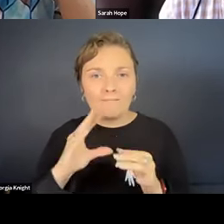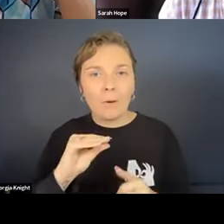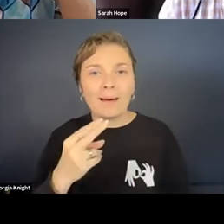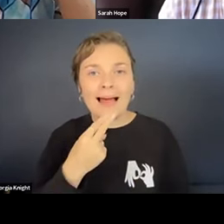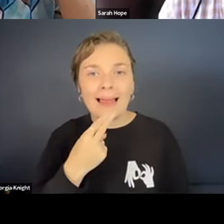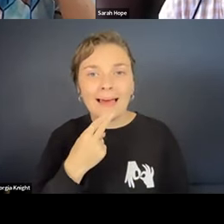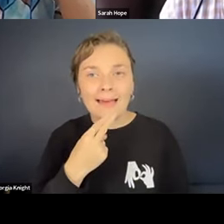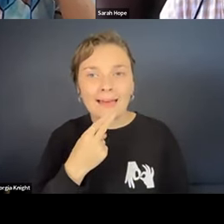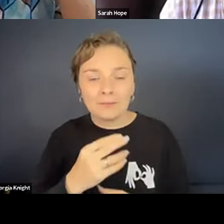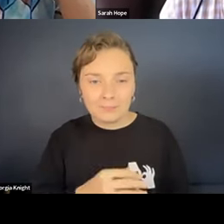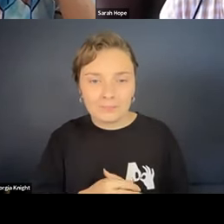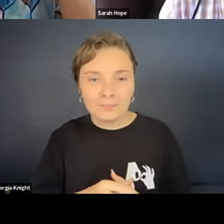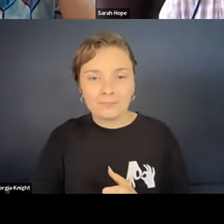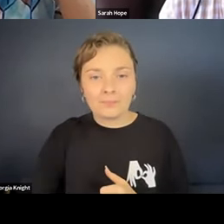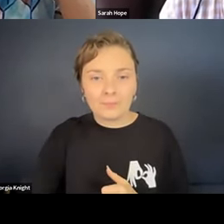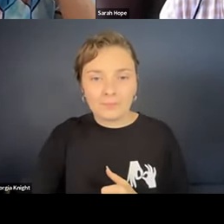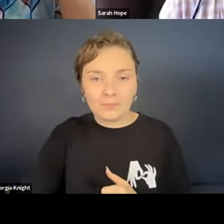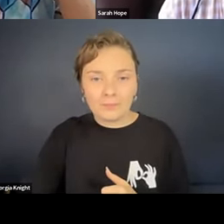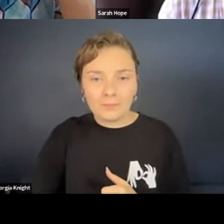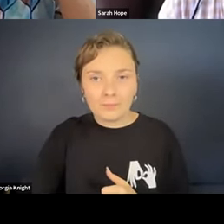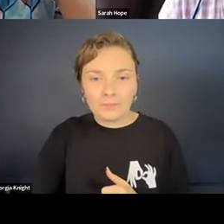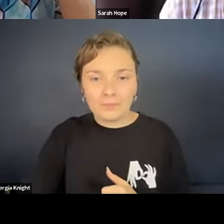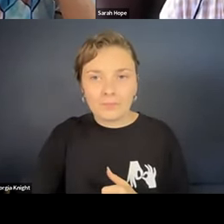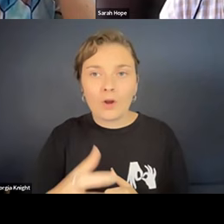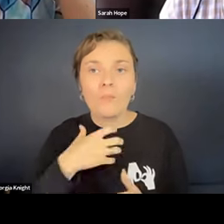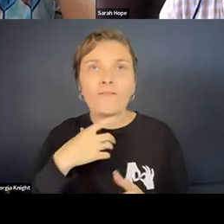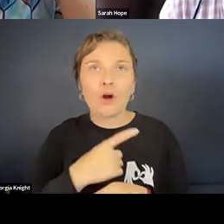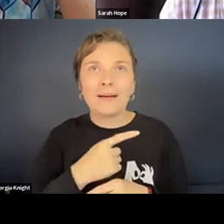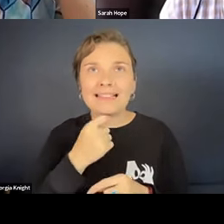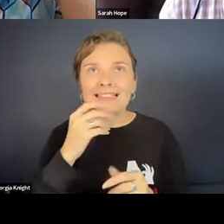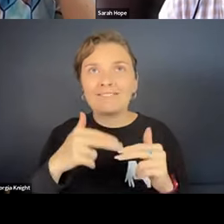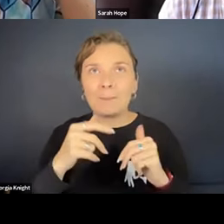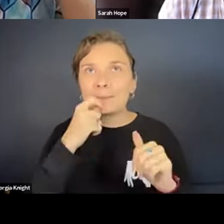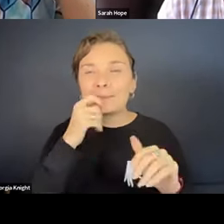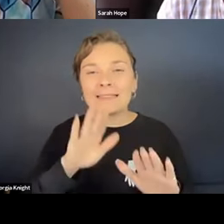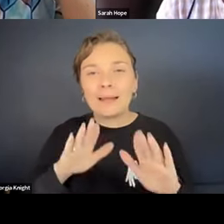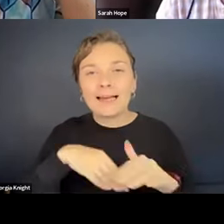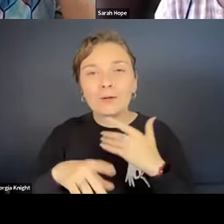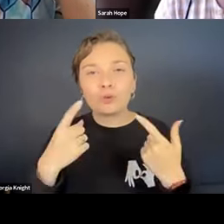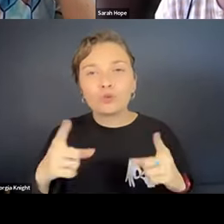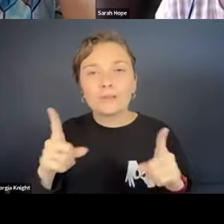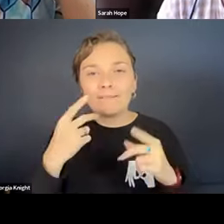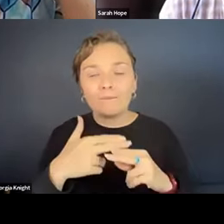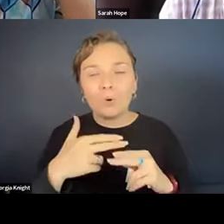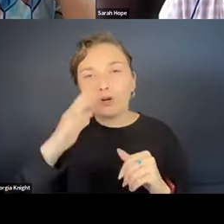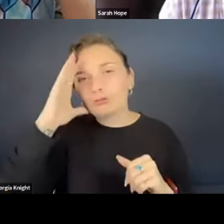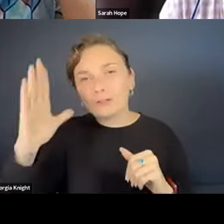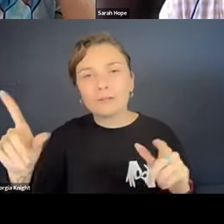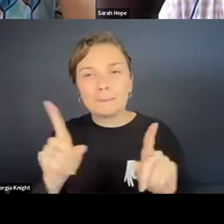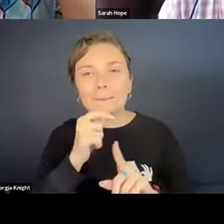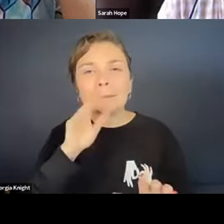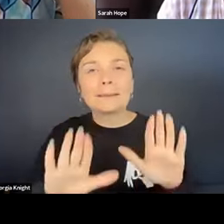who just were a comment more, said he's developed similar resources in music for regional remote applications and